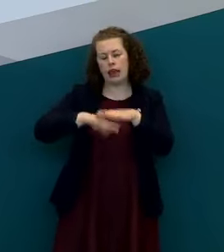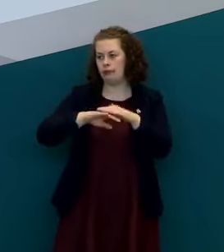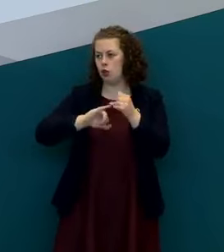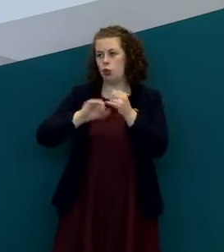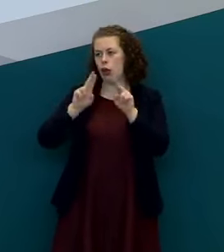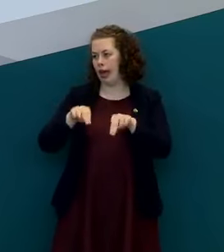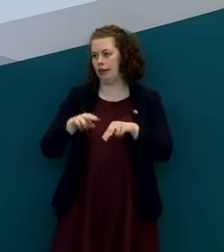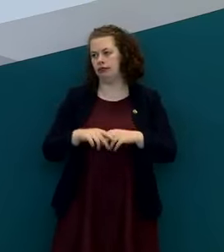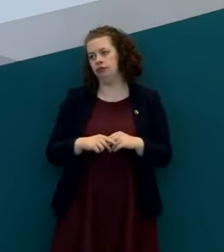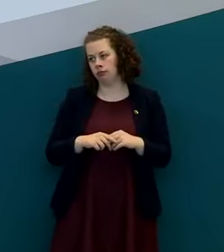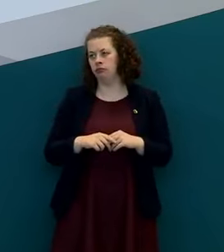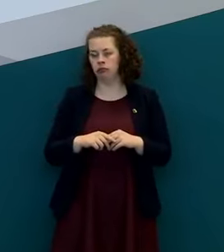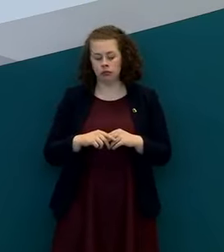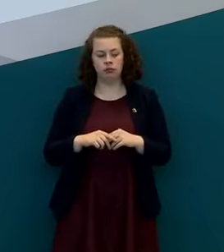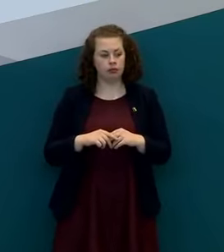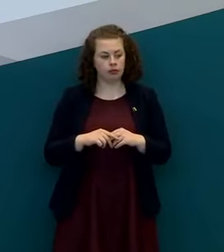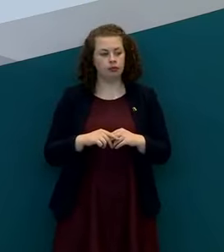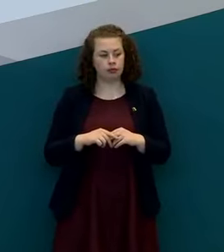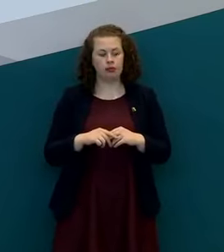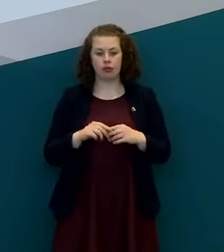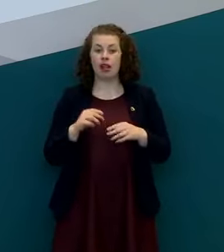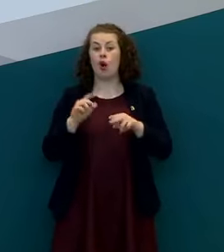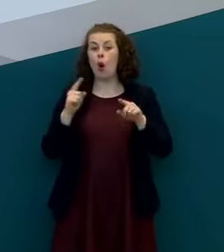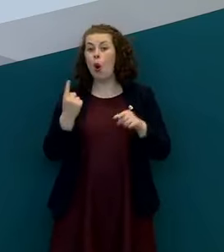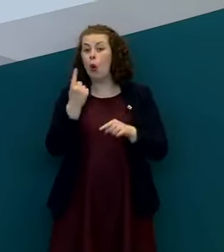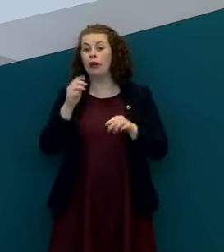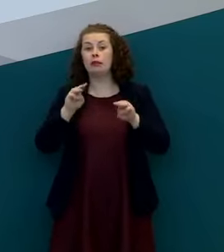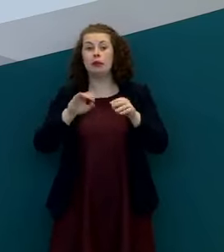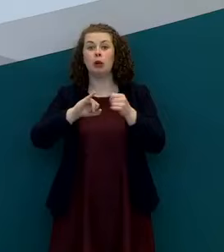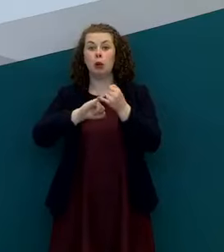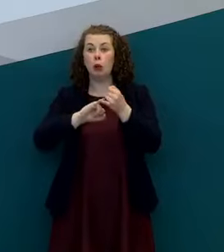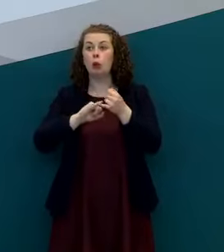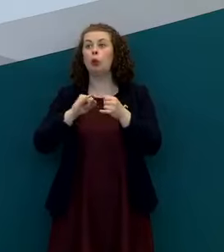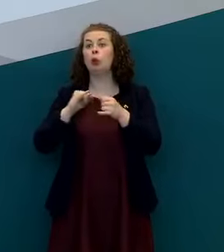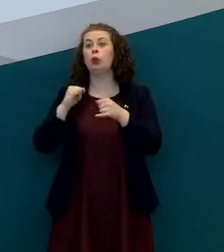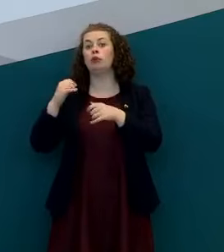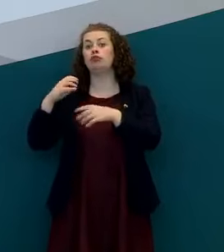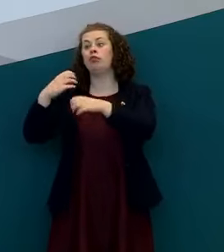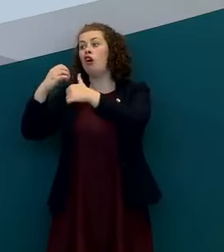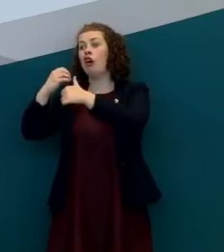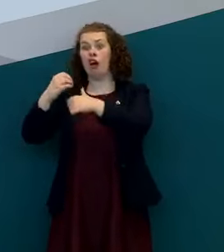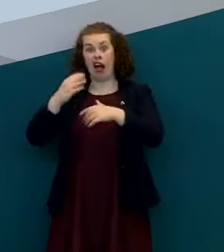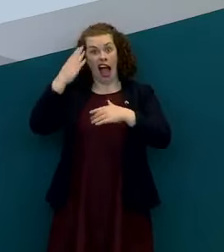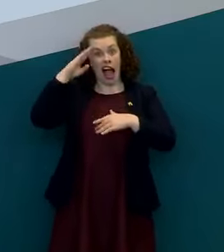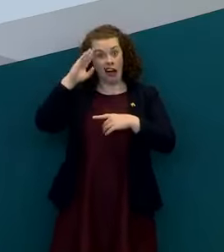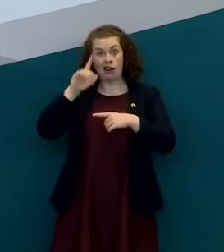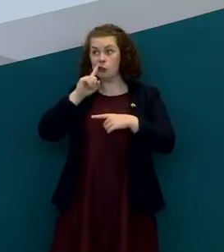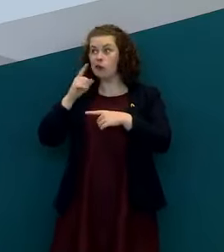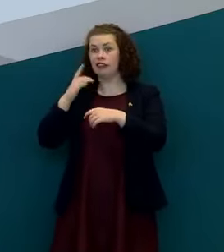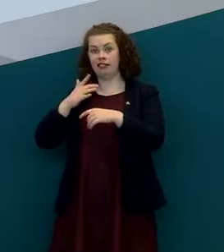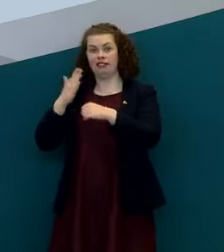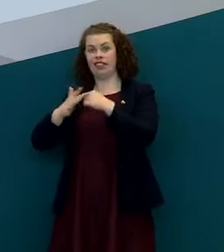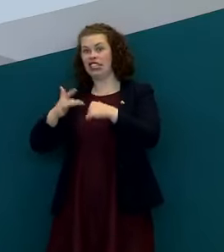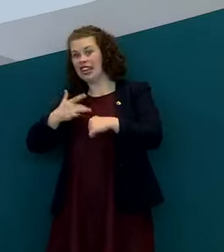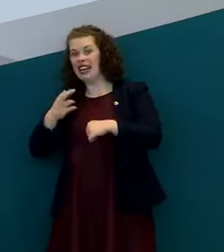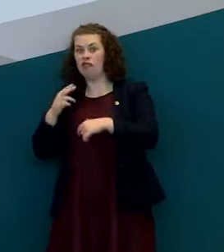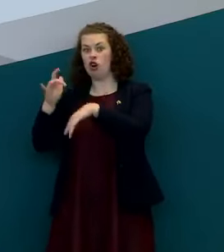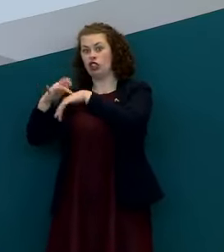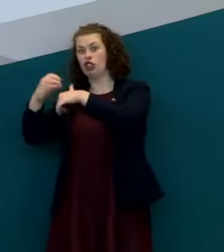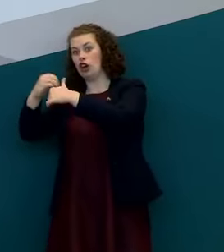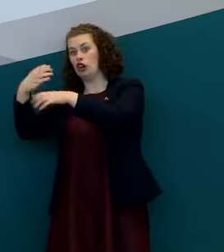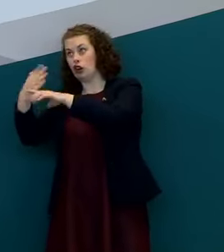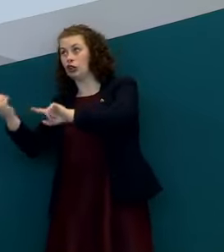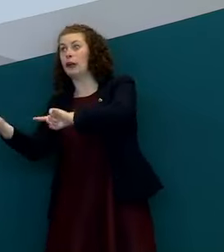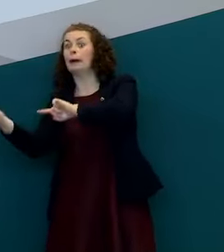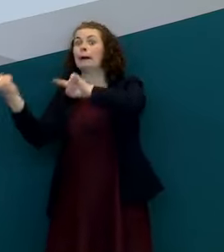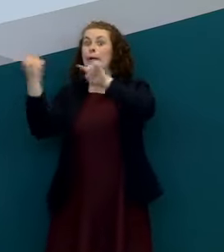of uh um to to individuals who are either returning citizens and all of whom will have to and i remind people on every opportunity